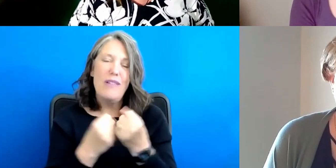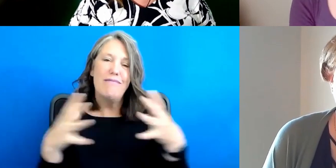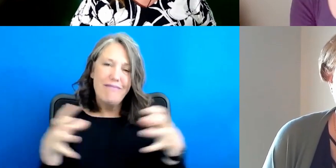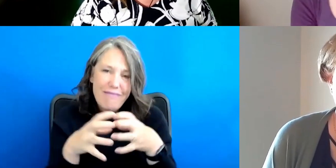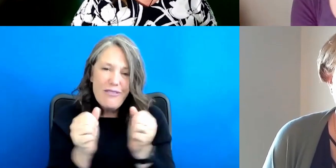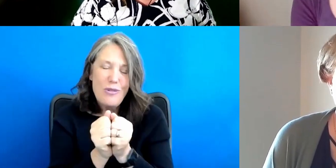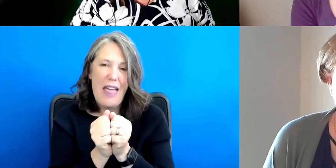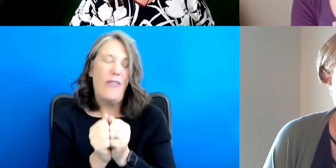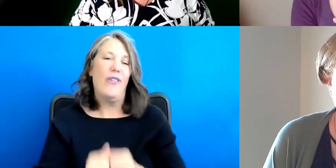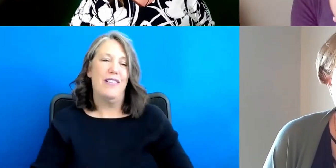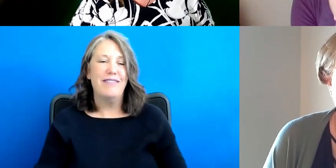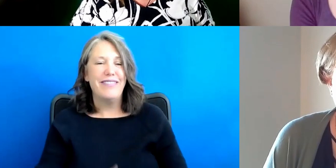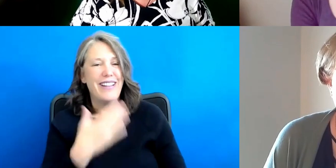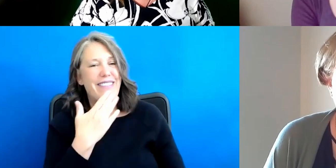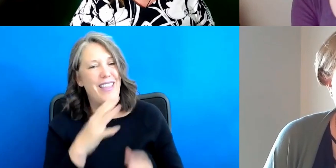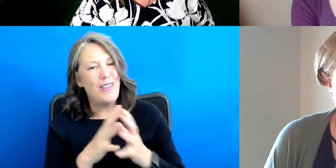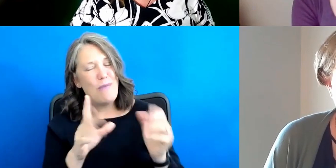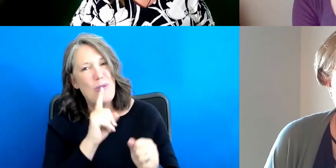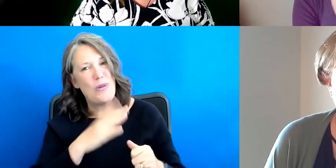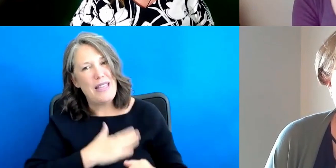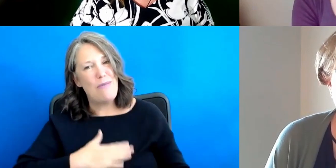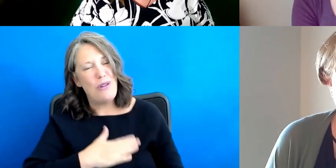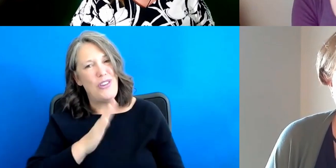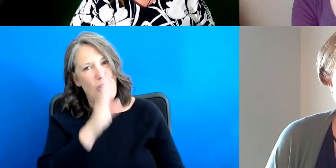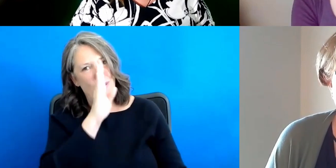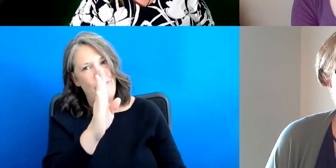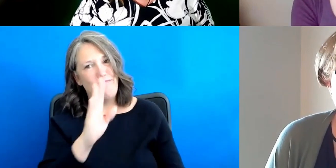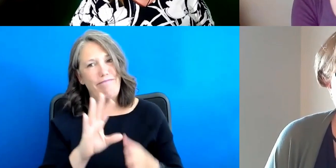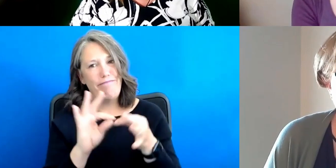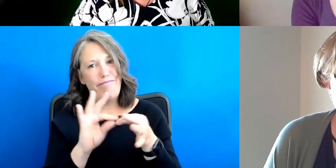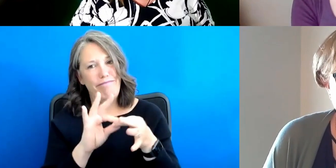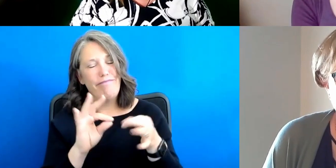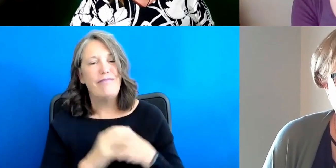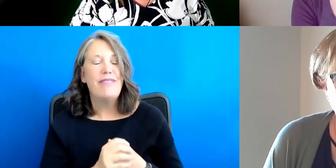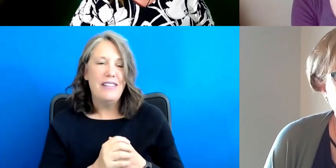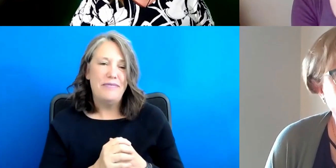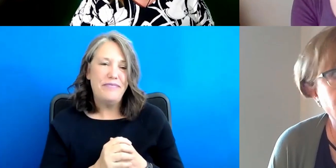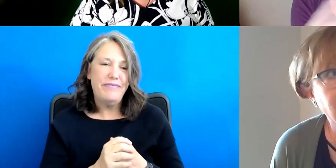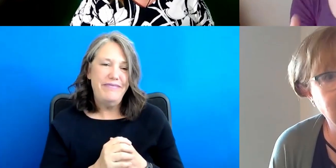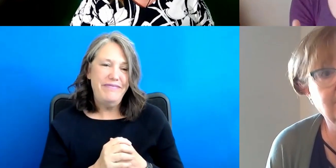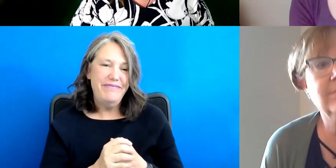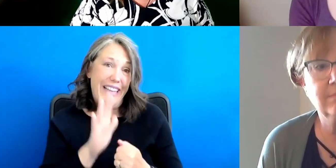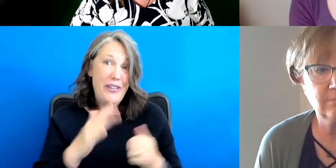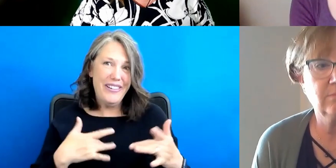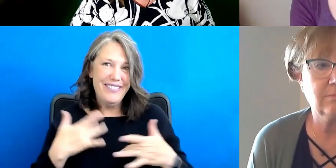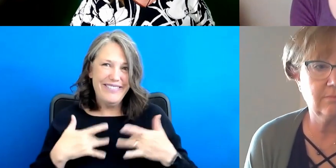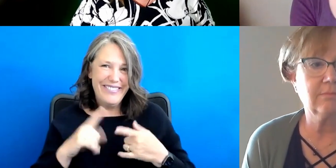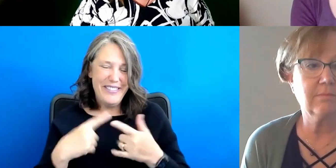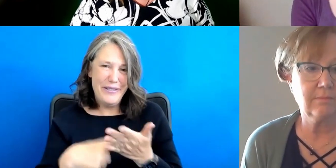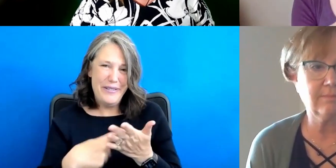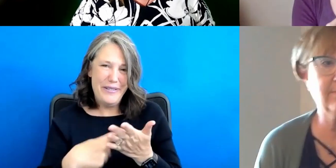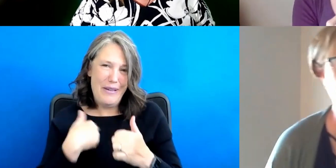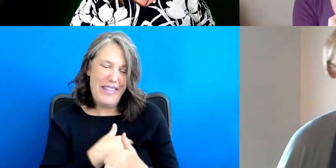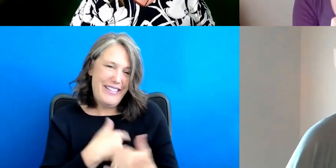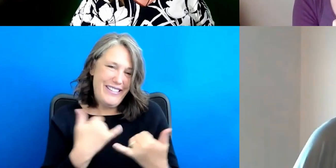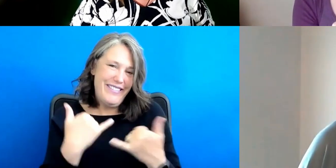So thanks. Thanks so much. Really appreciate your forthrightness, uh, and your, um, and your eagerness to speak with us this afternoon.